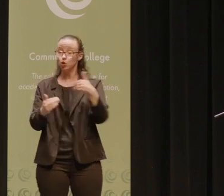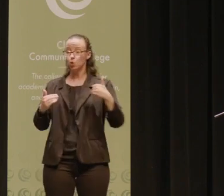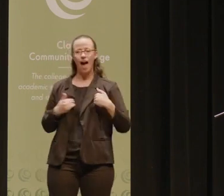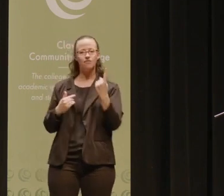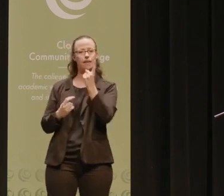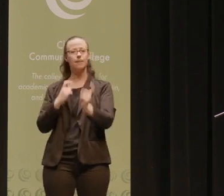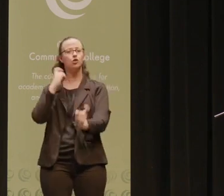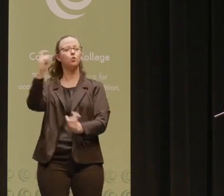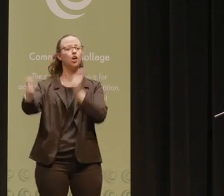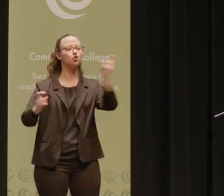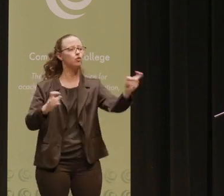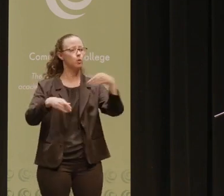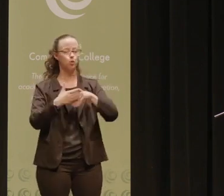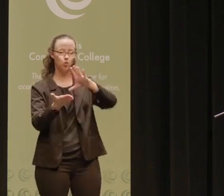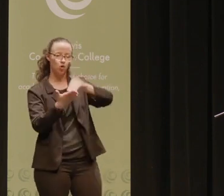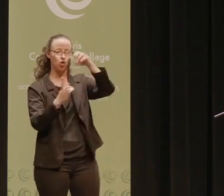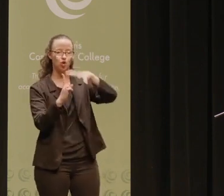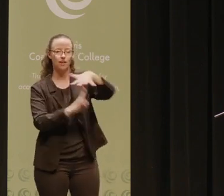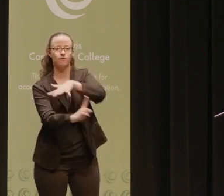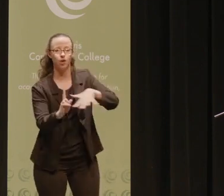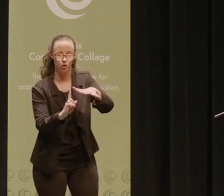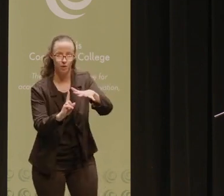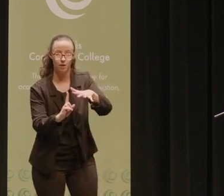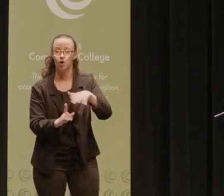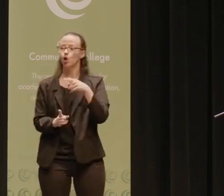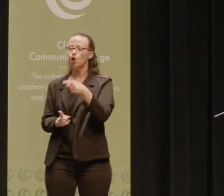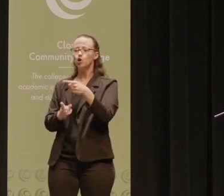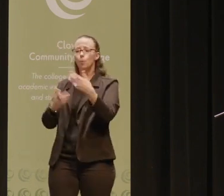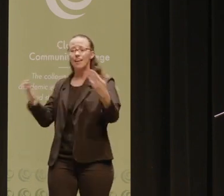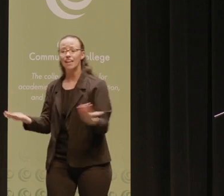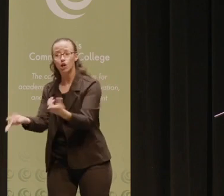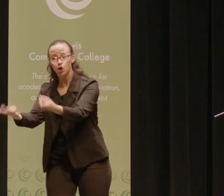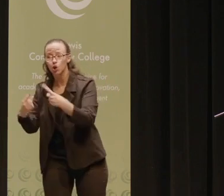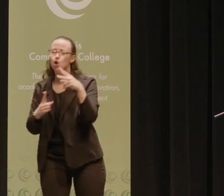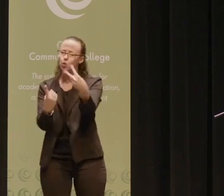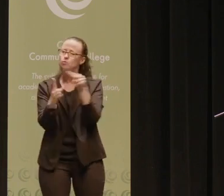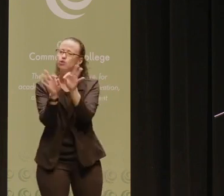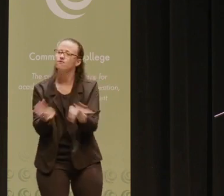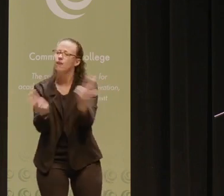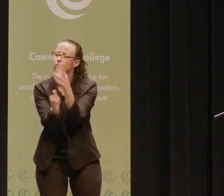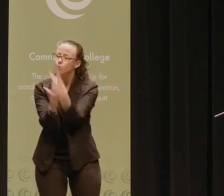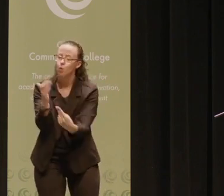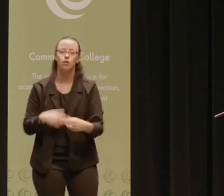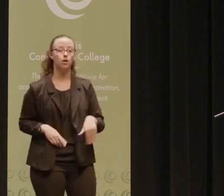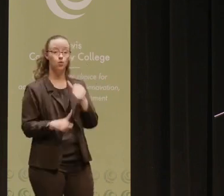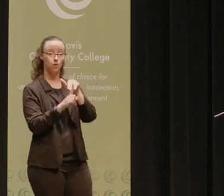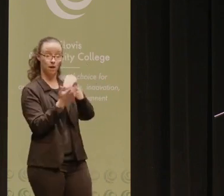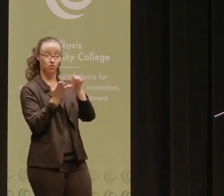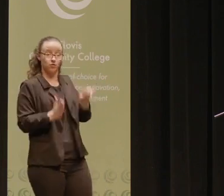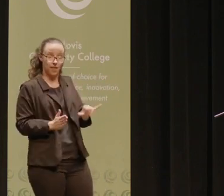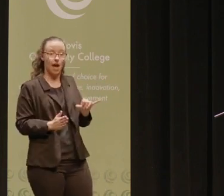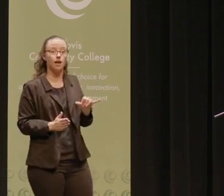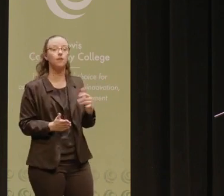something to contribute to everyone's learning experience and that both their presence and their perspectives are valued. Remind them of this